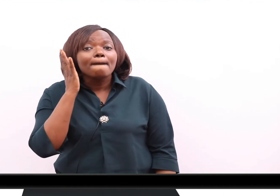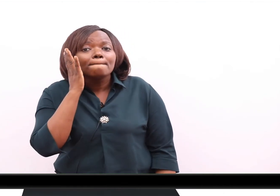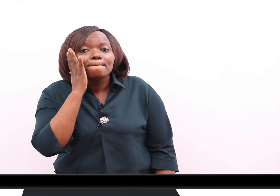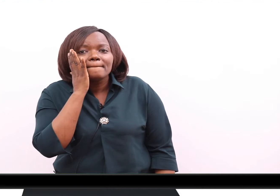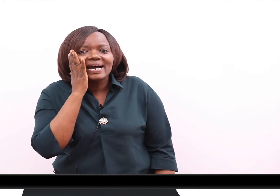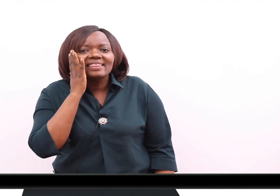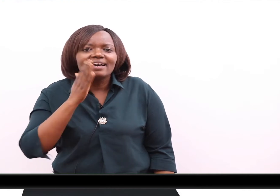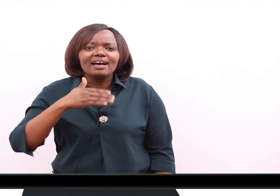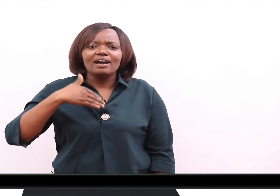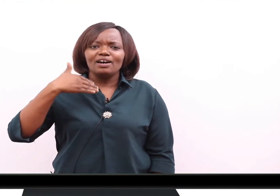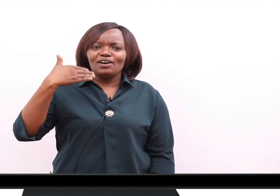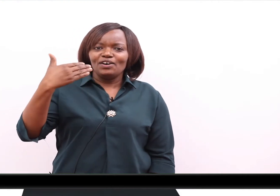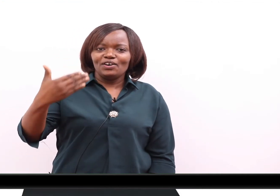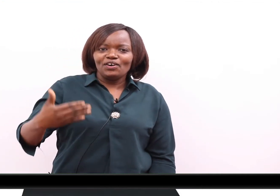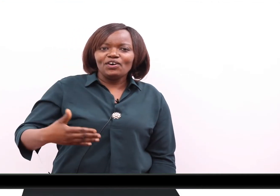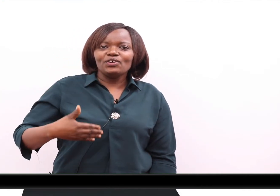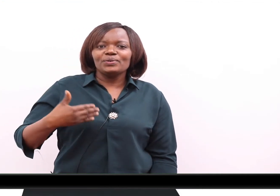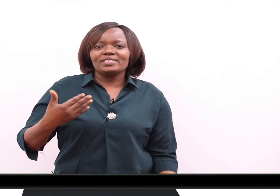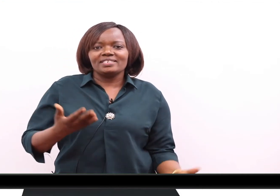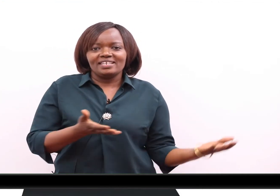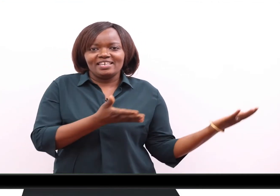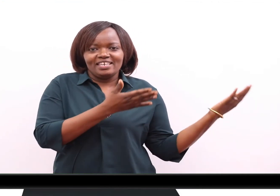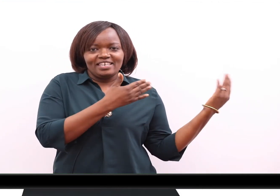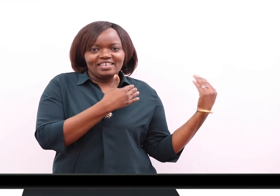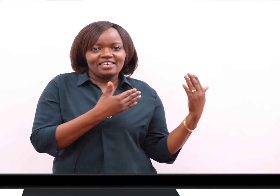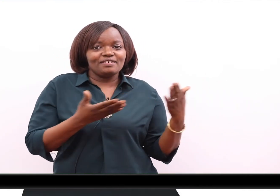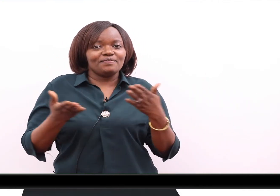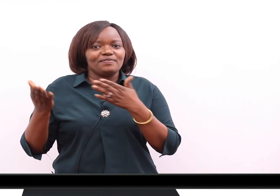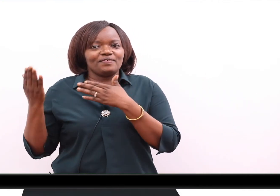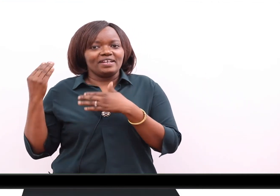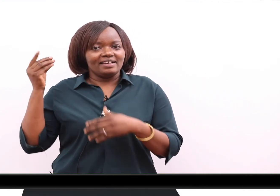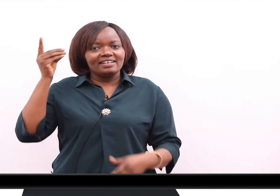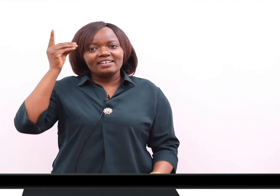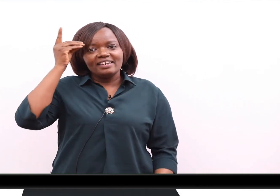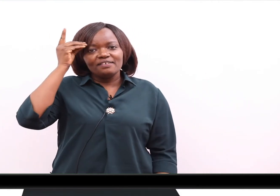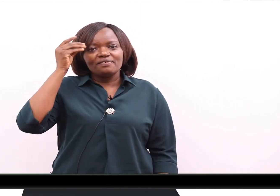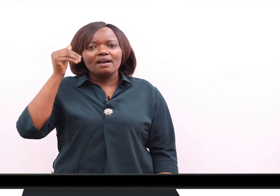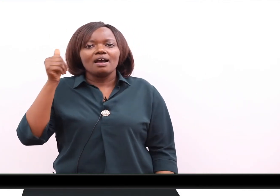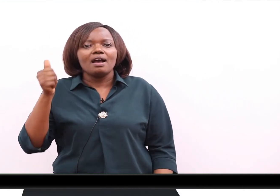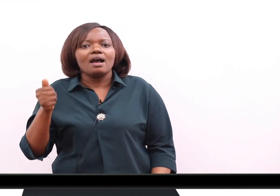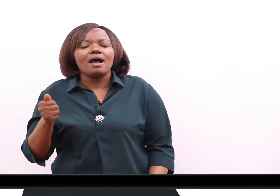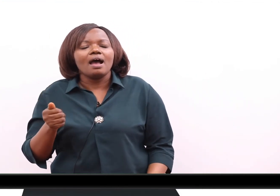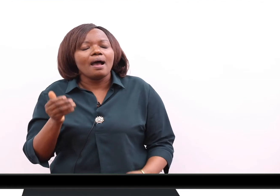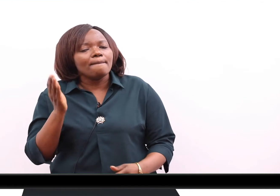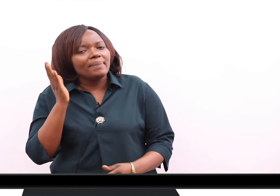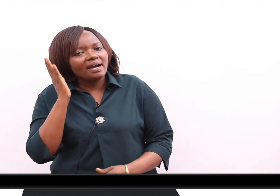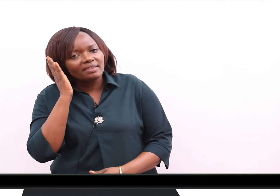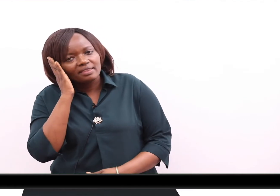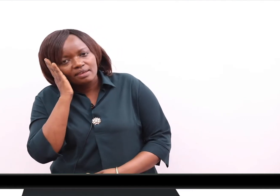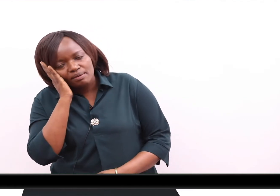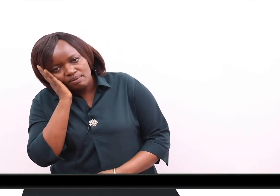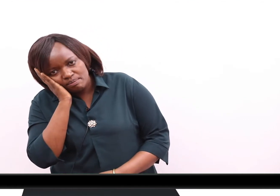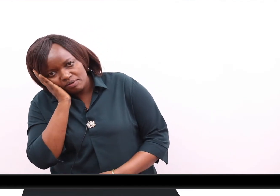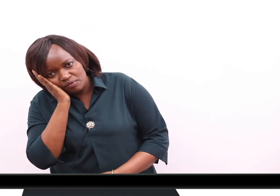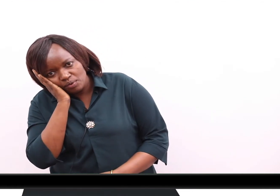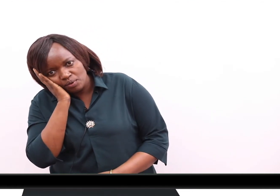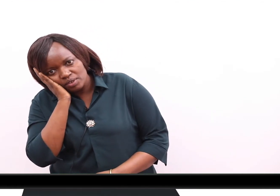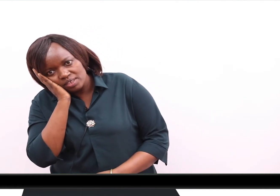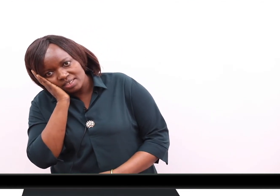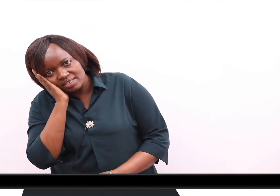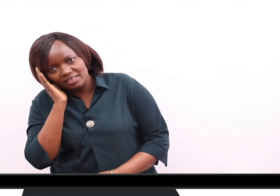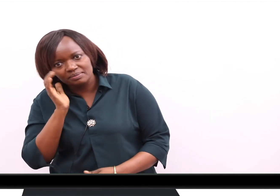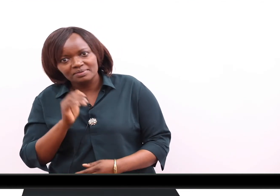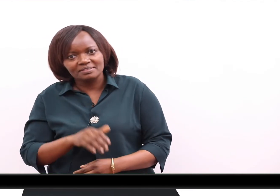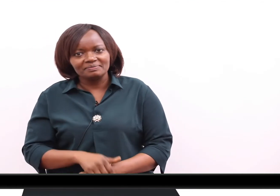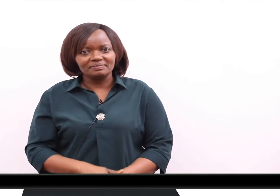Mother always gives Dave a bath before